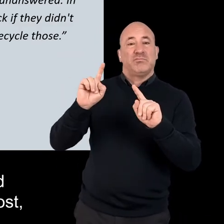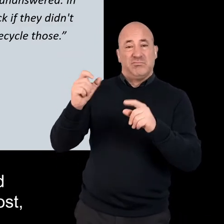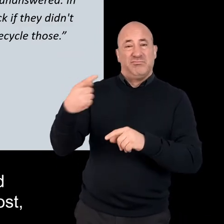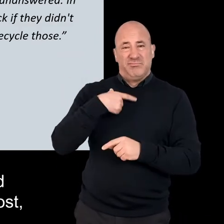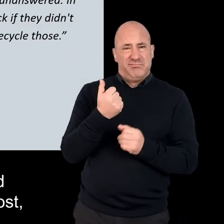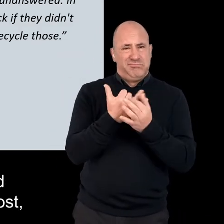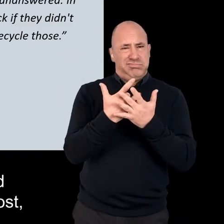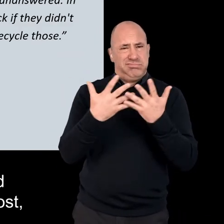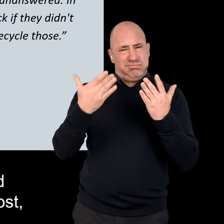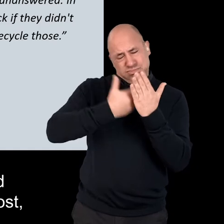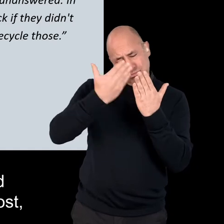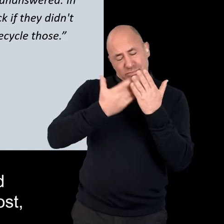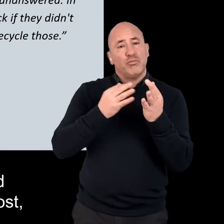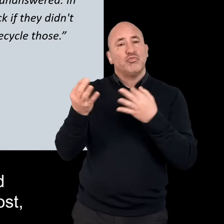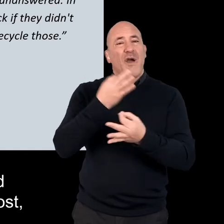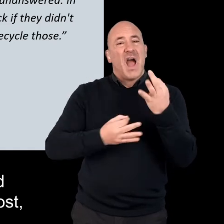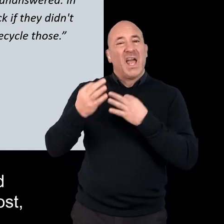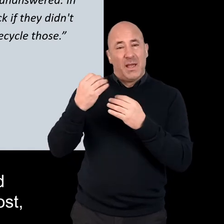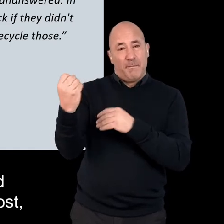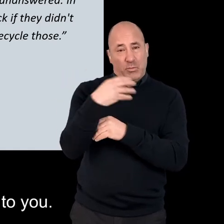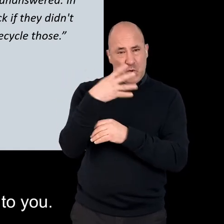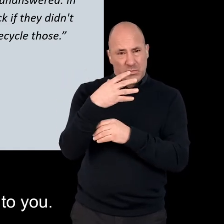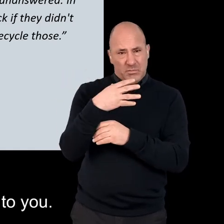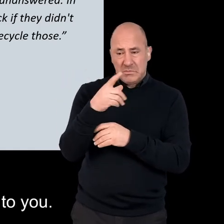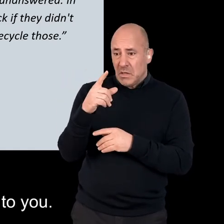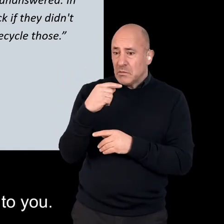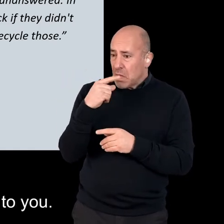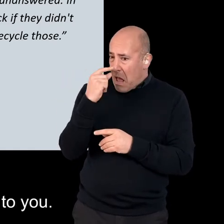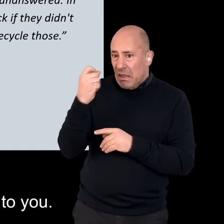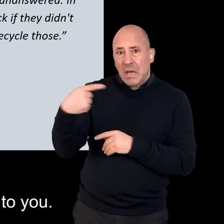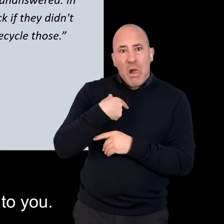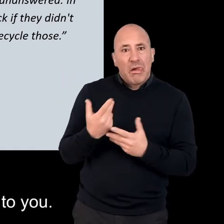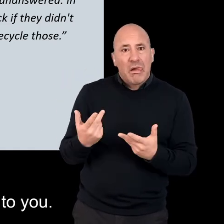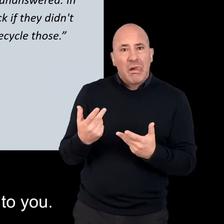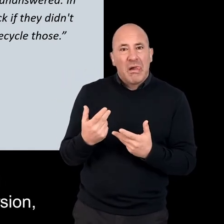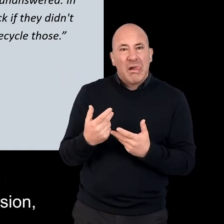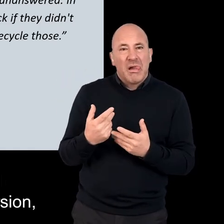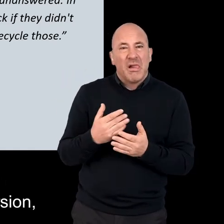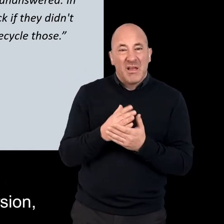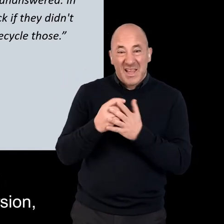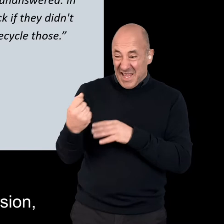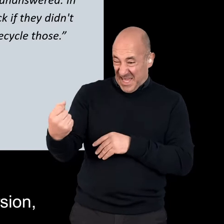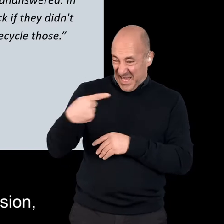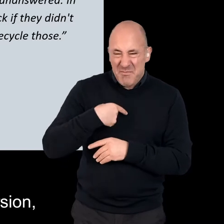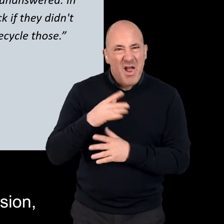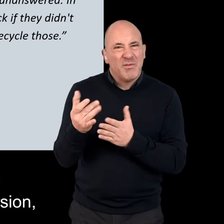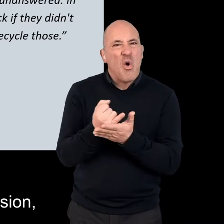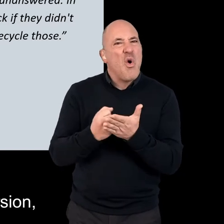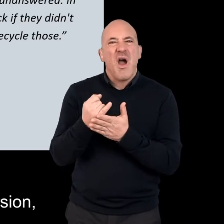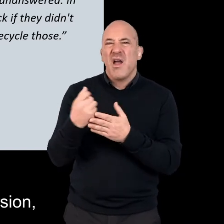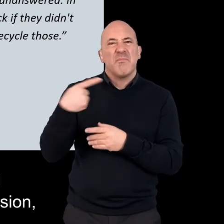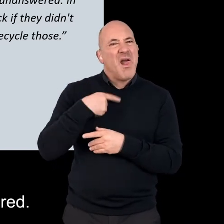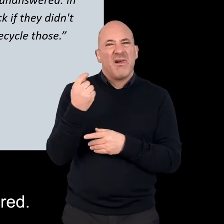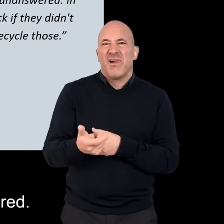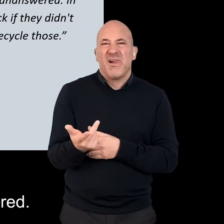The department would send multiple page surveys in the post, but say they could have it emailed to you. They tended not to be good at actually sending the email